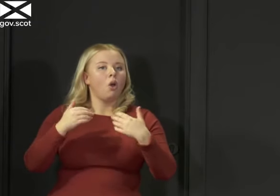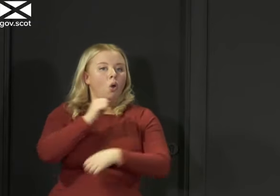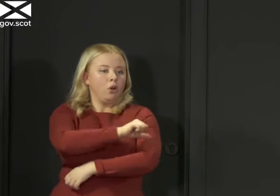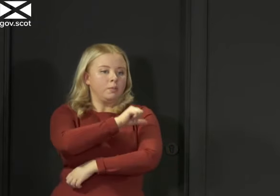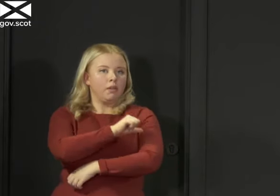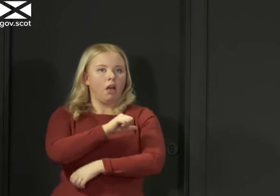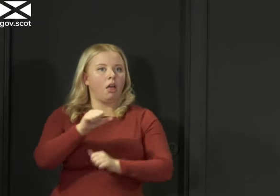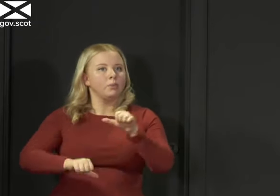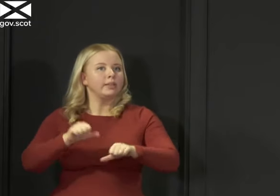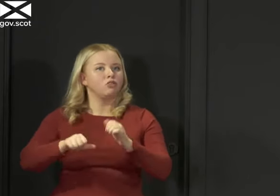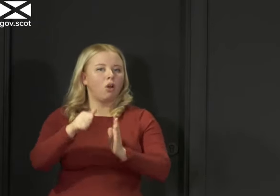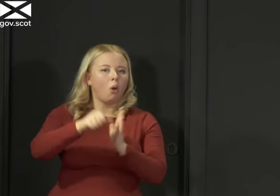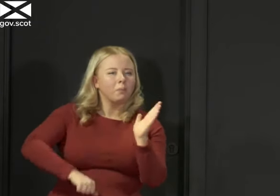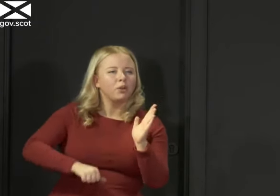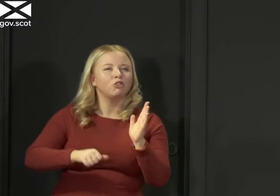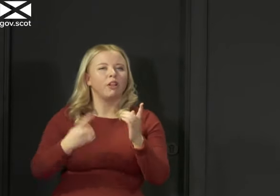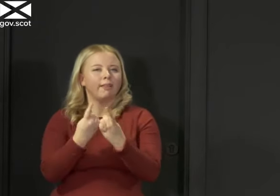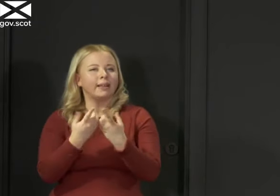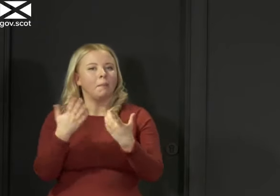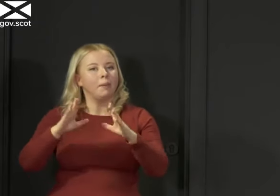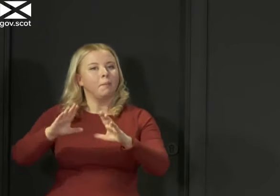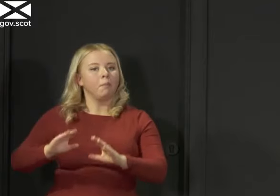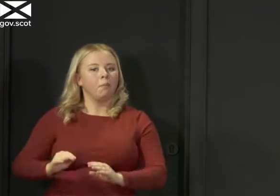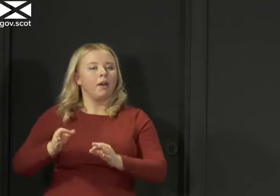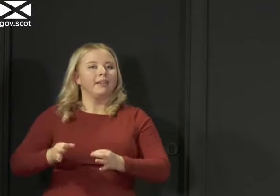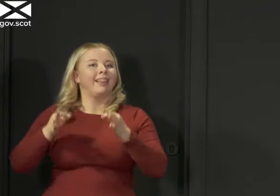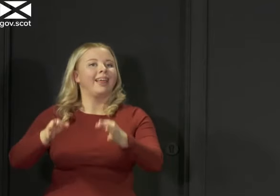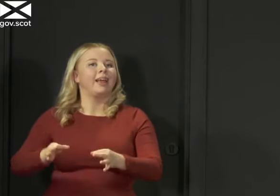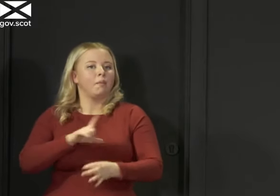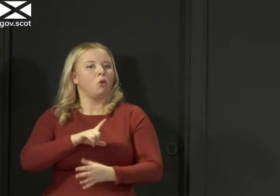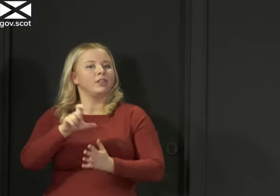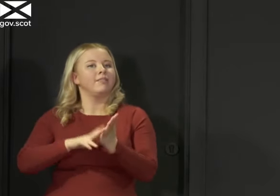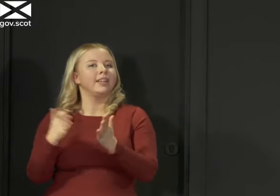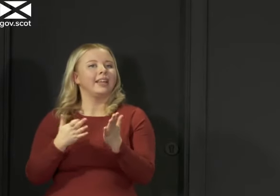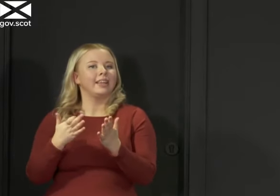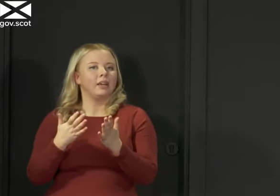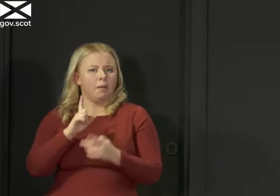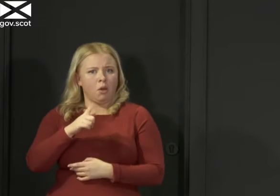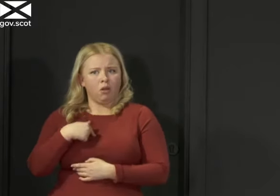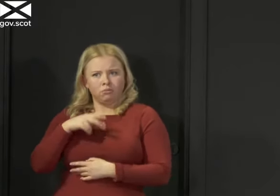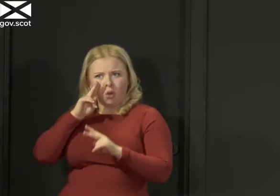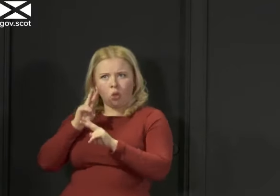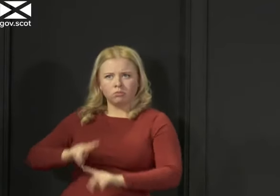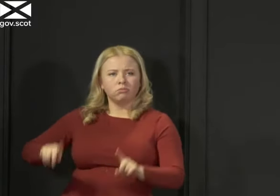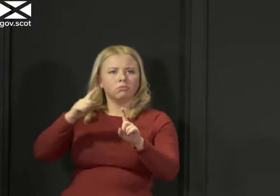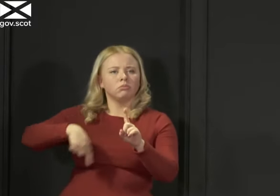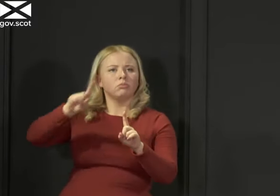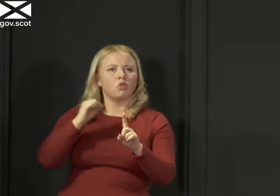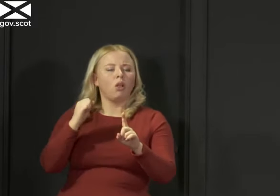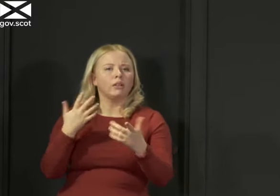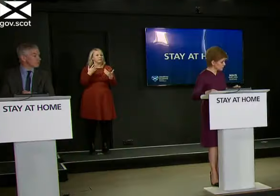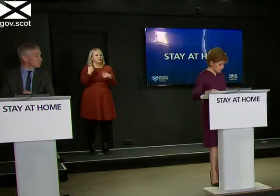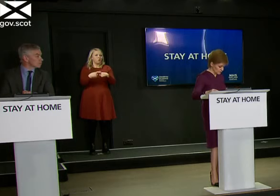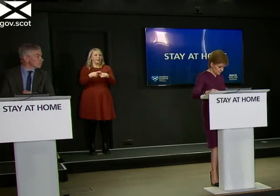that had been postponed because of COVID. And we're looking at that right across Scotland, because we want to do that as quickly as possible.